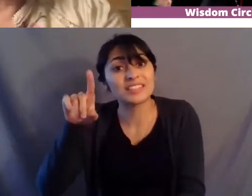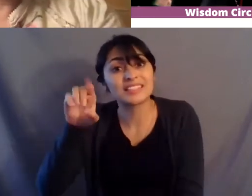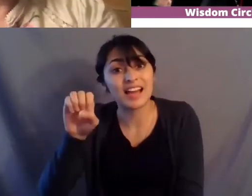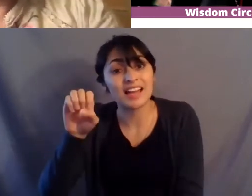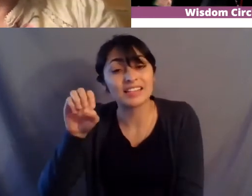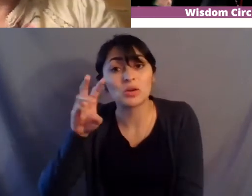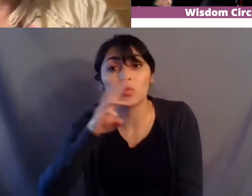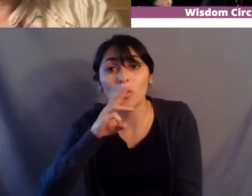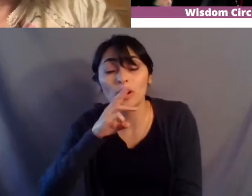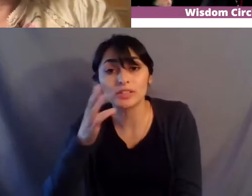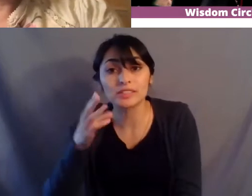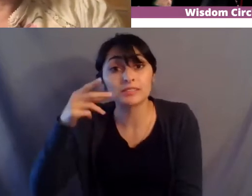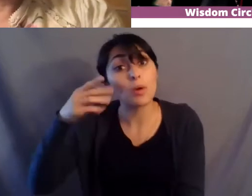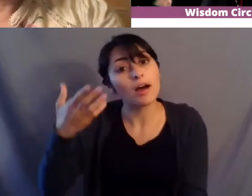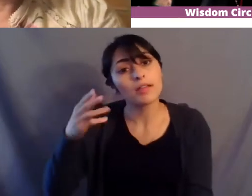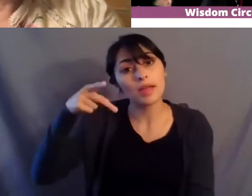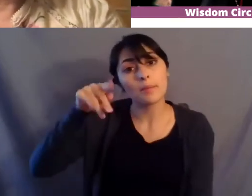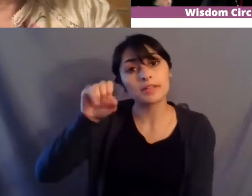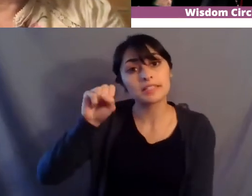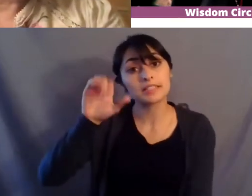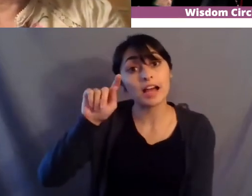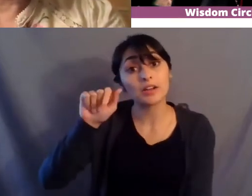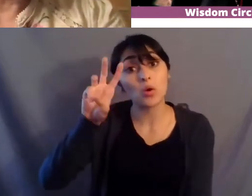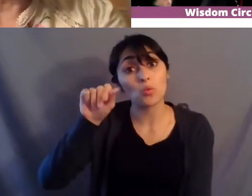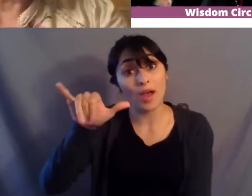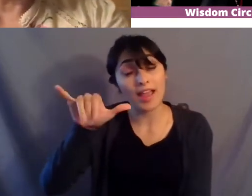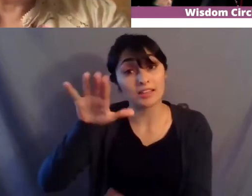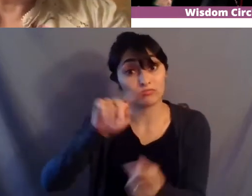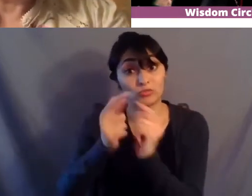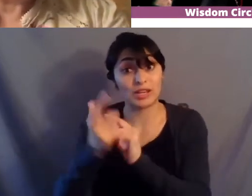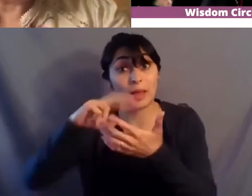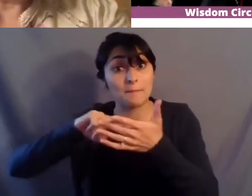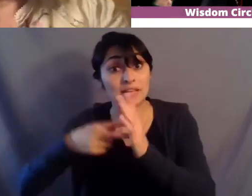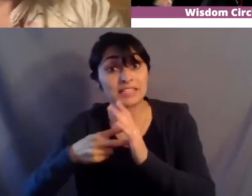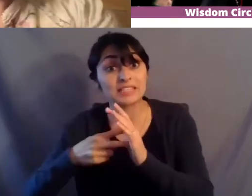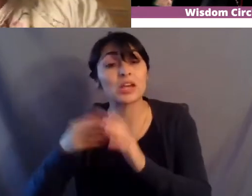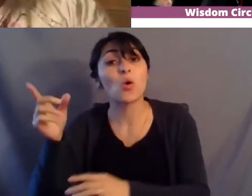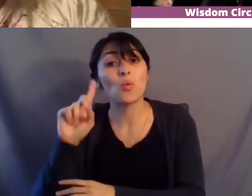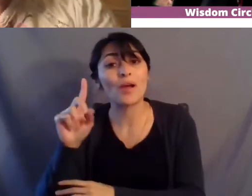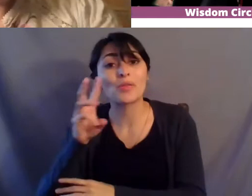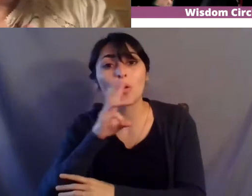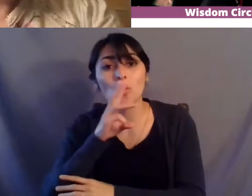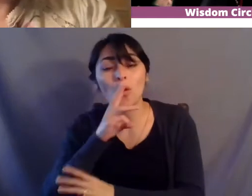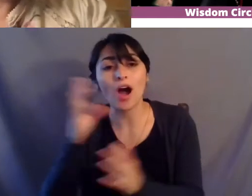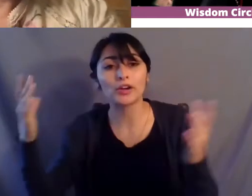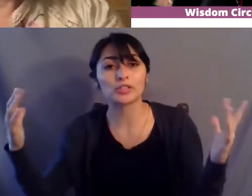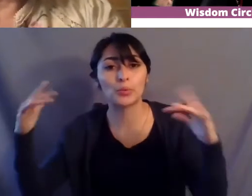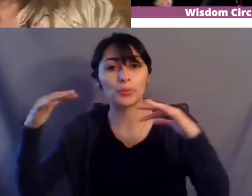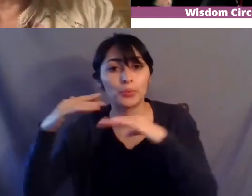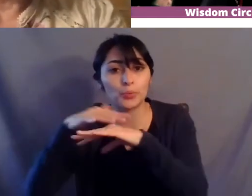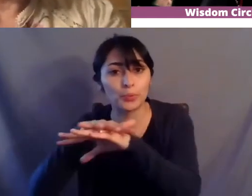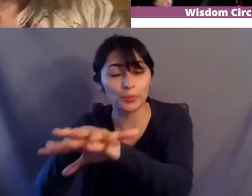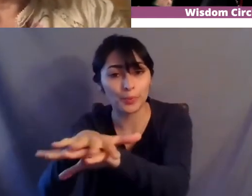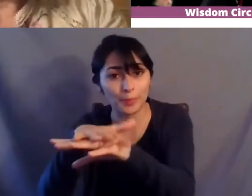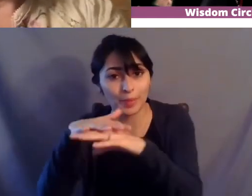piscataway um the the translation of piscataway is where the waters blend and so i really take that to